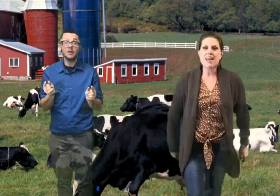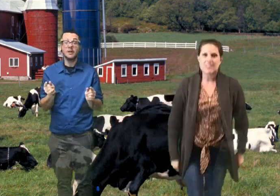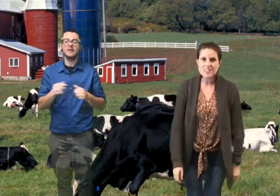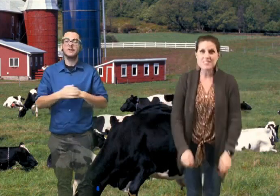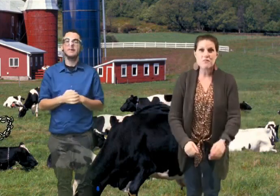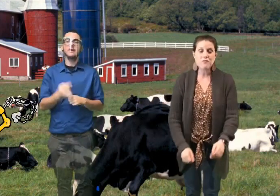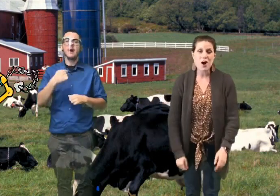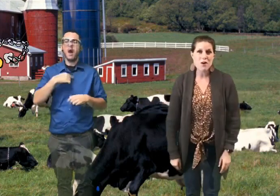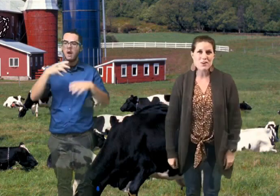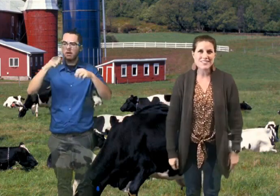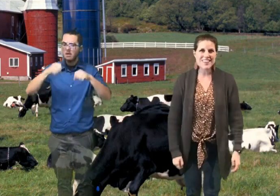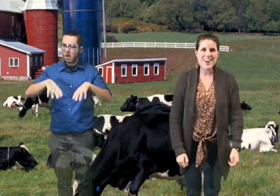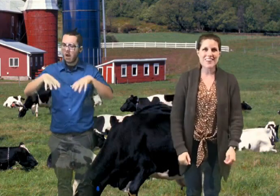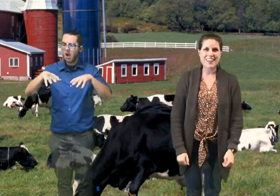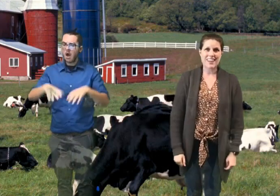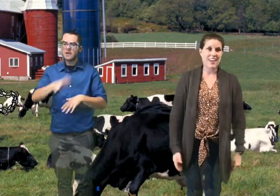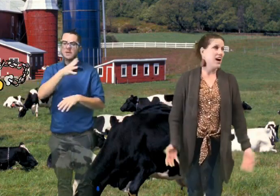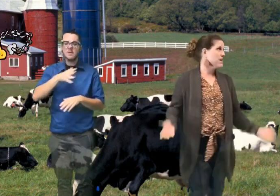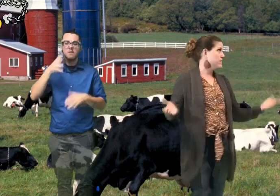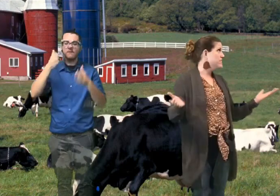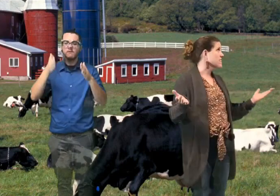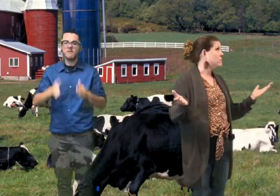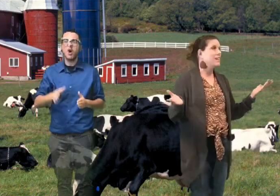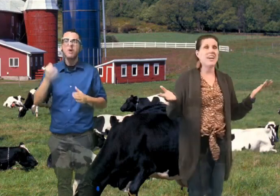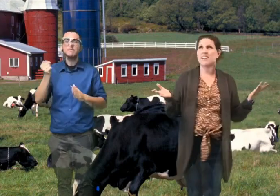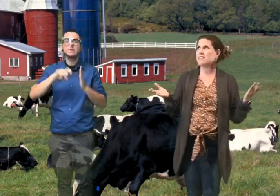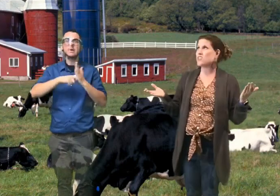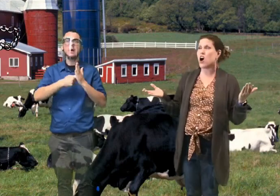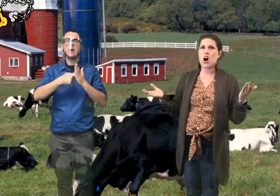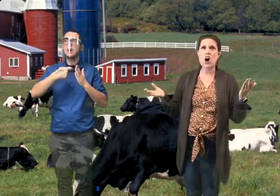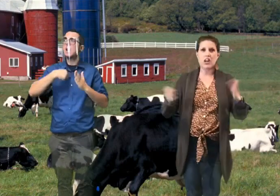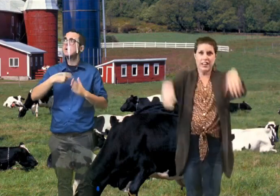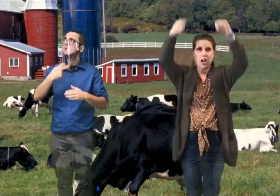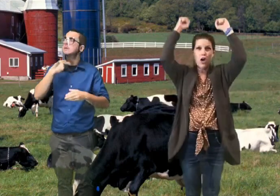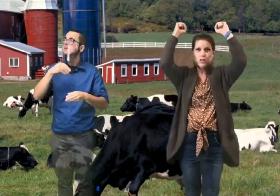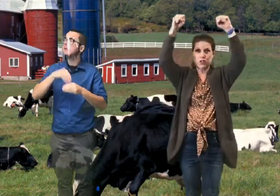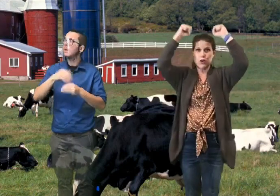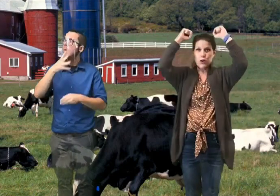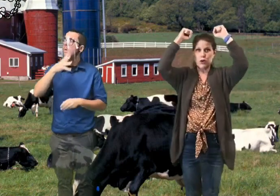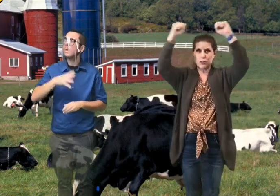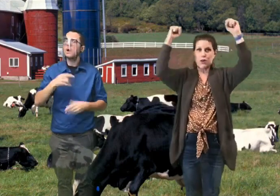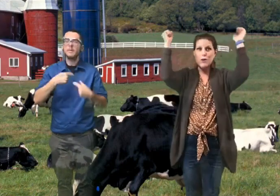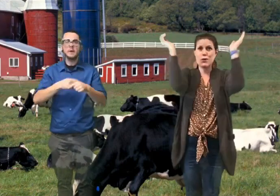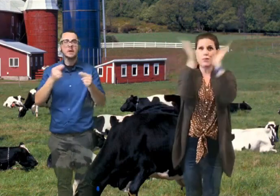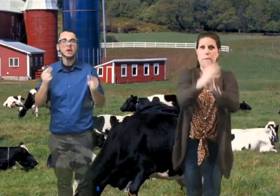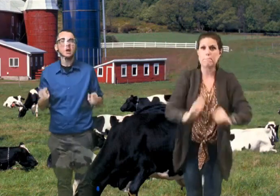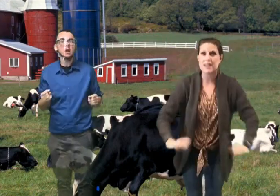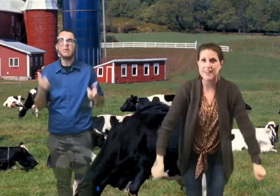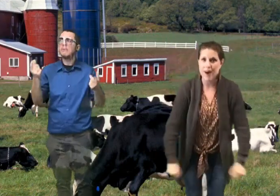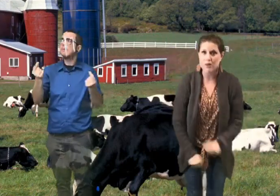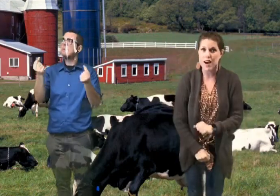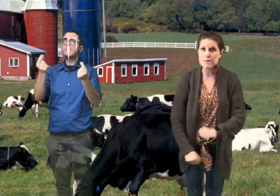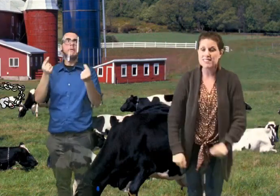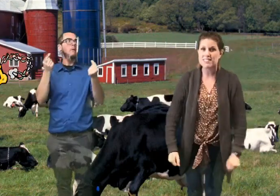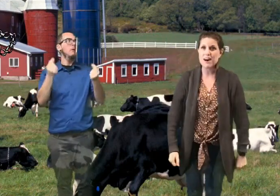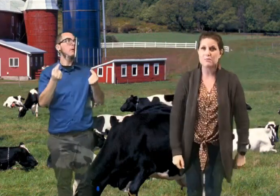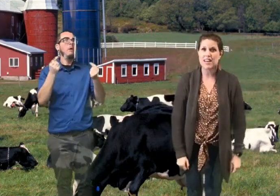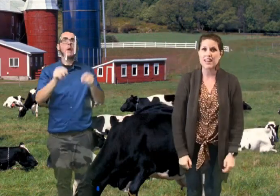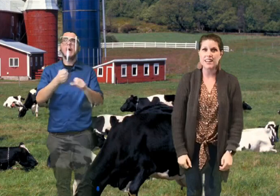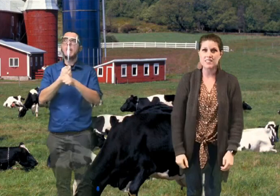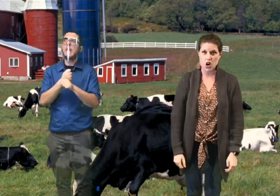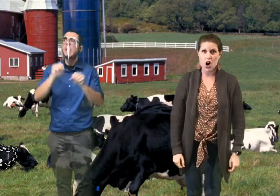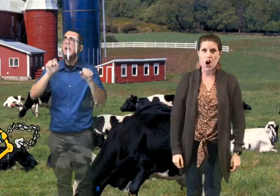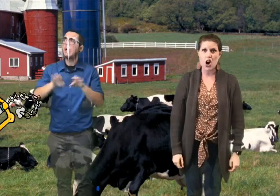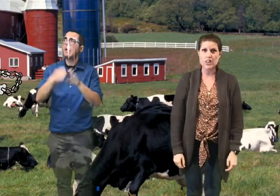I lost the farmer's dairy key. I'm in some ladies' garden. Doo doo, let me out. I'm in